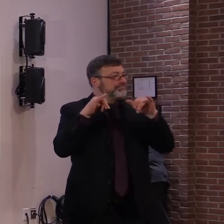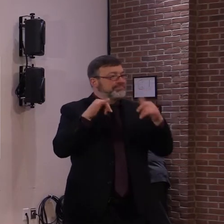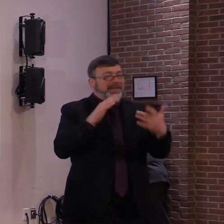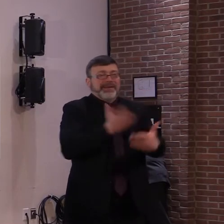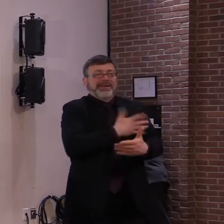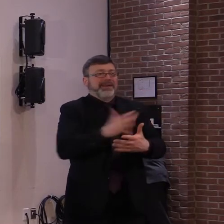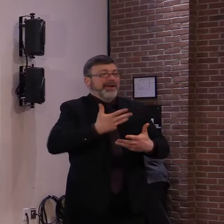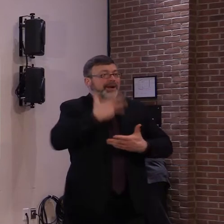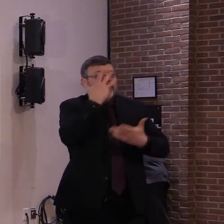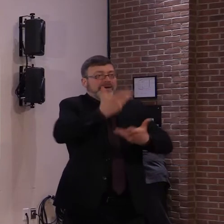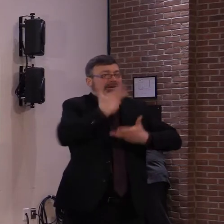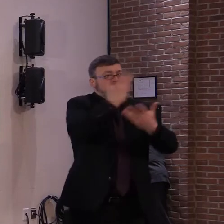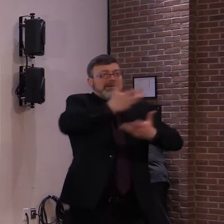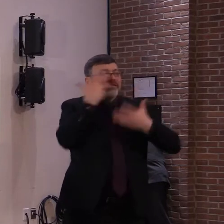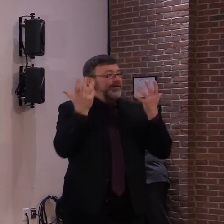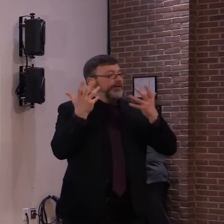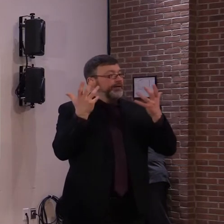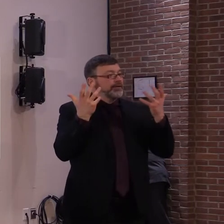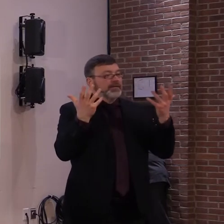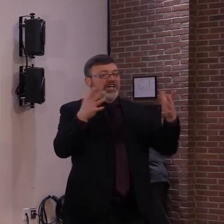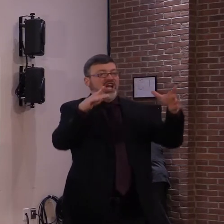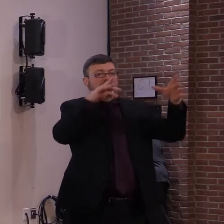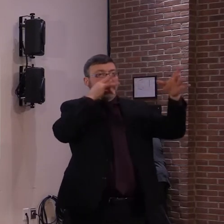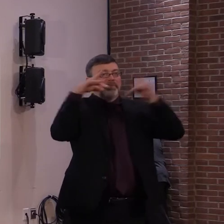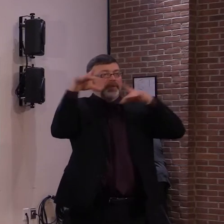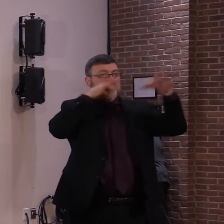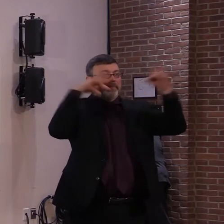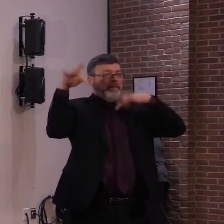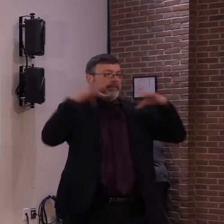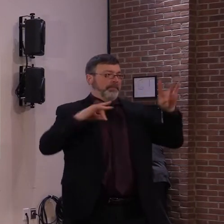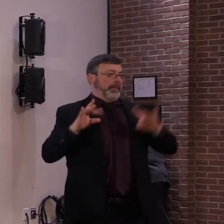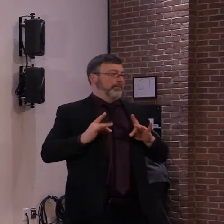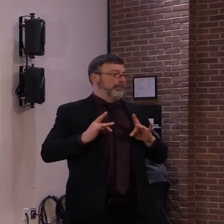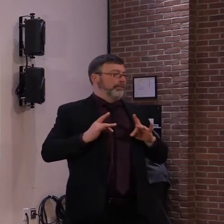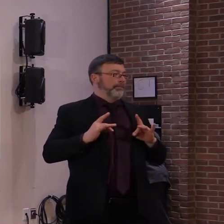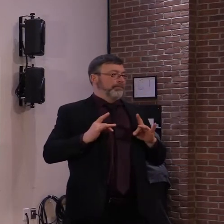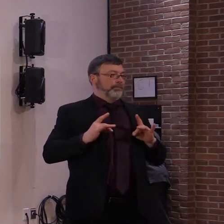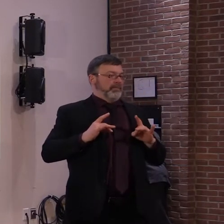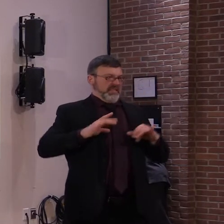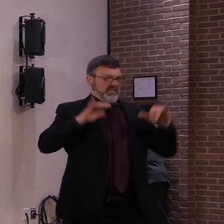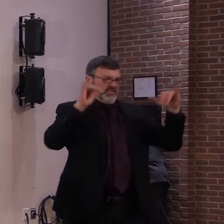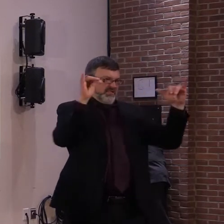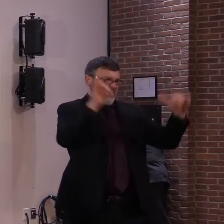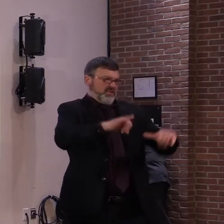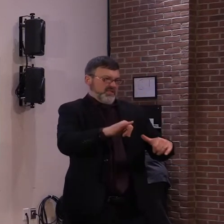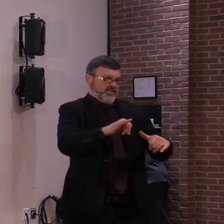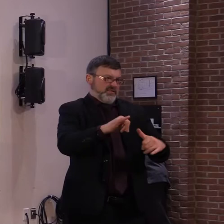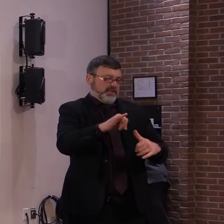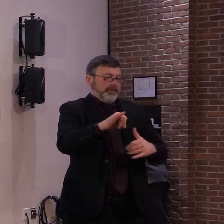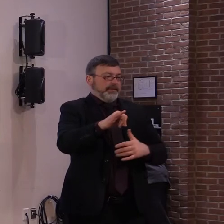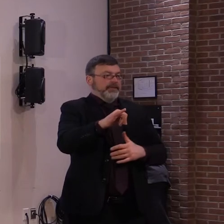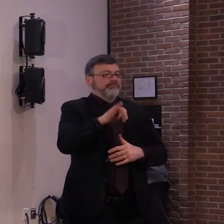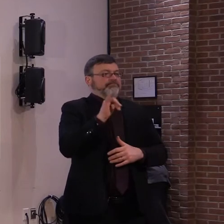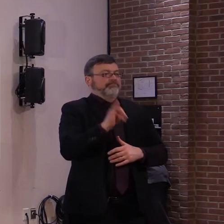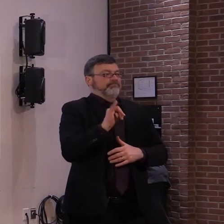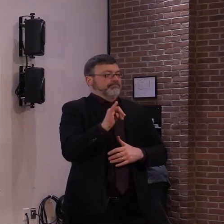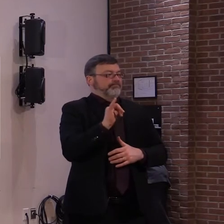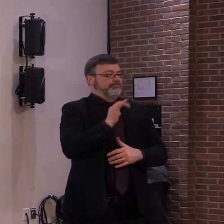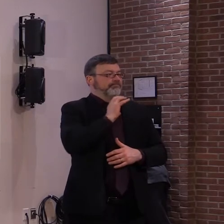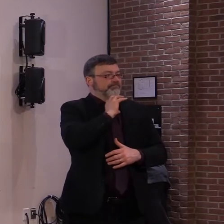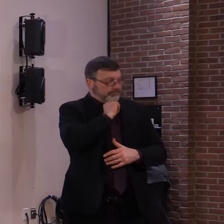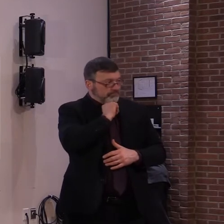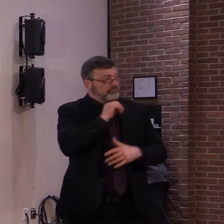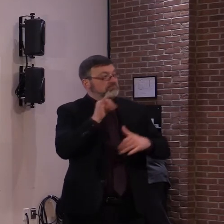questions about ski areas. Most of the situations that we see at our many ski resorts